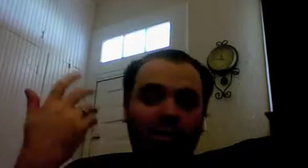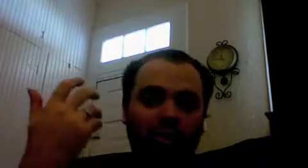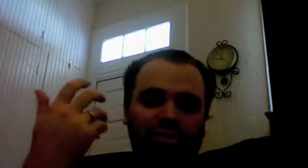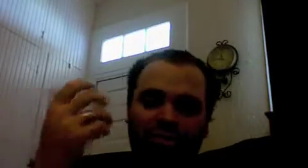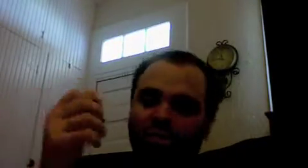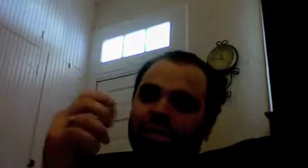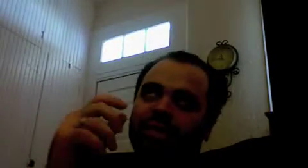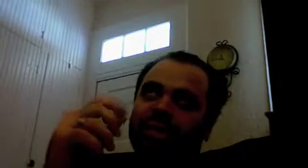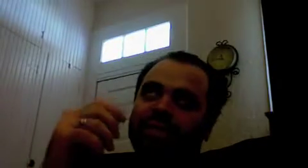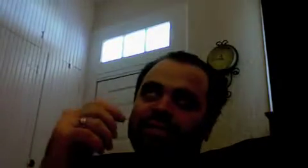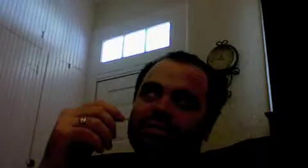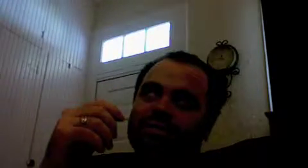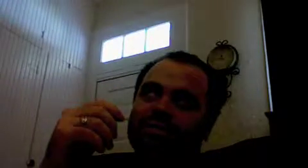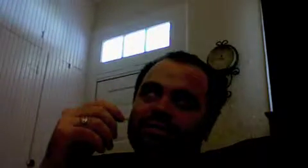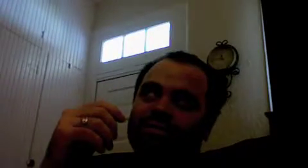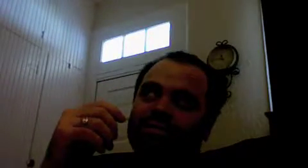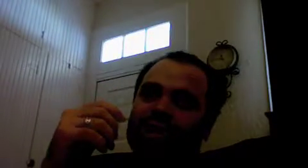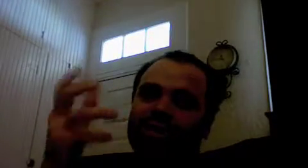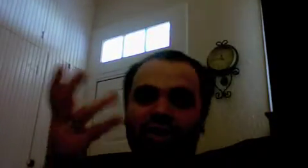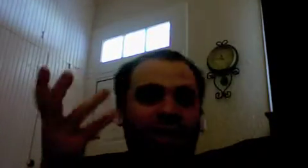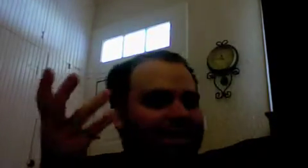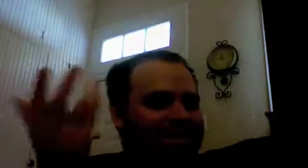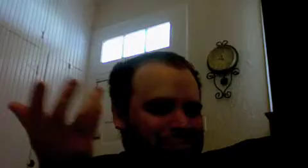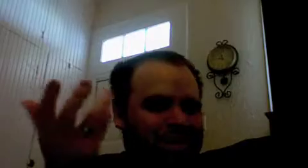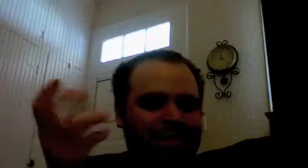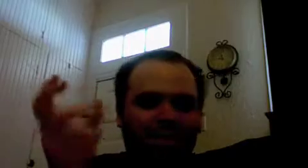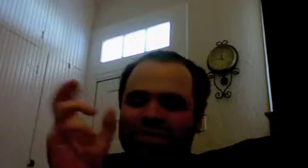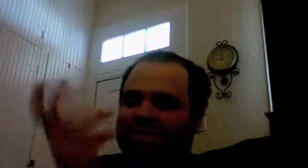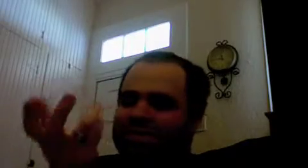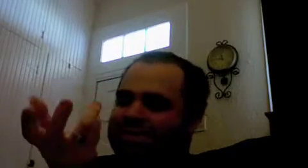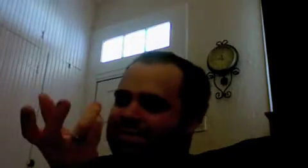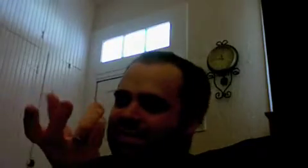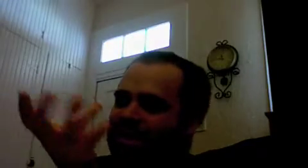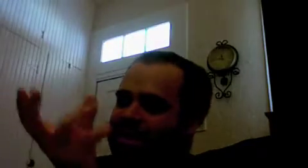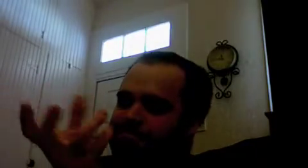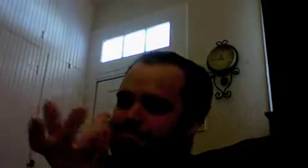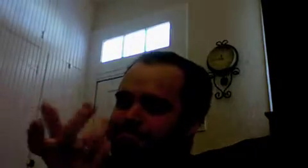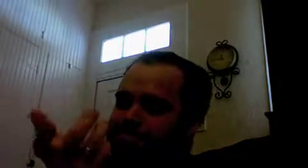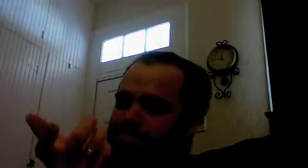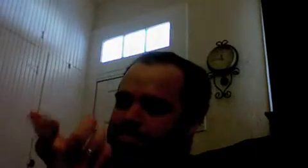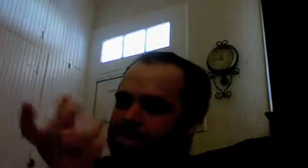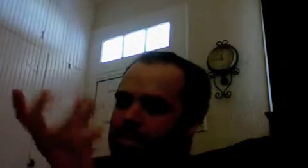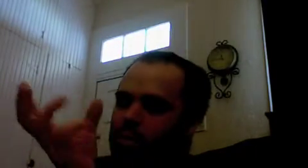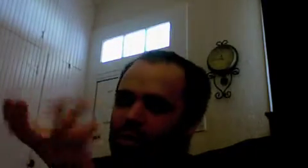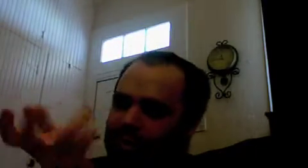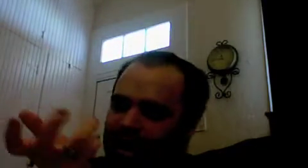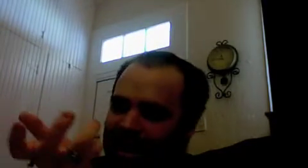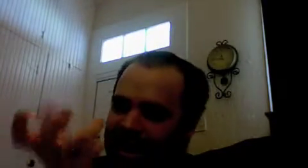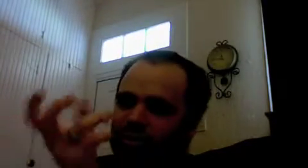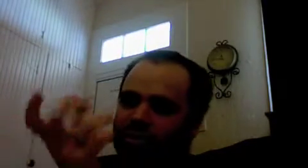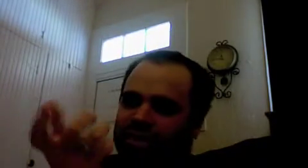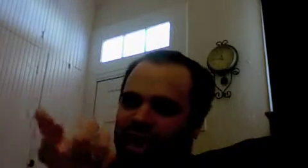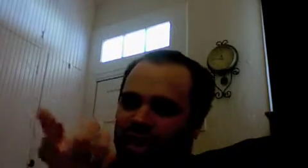the question is whether or not it's God right the question is whether or not Hegel's God